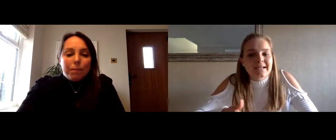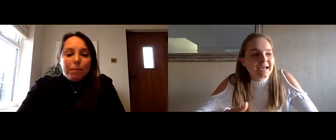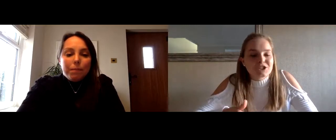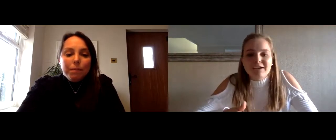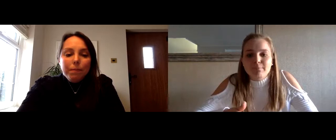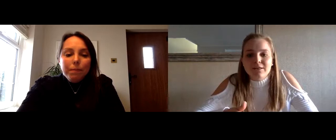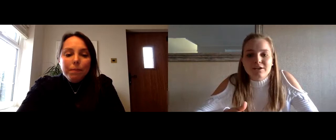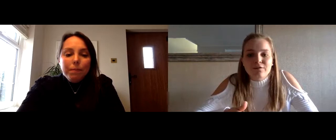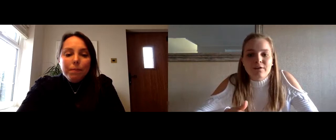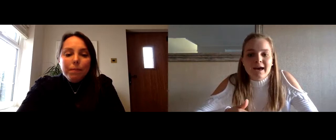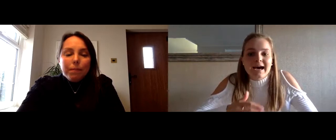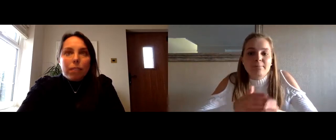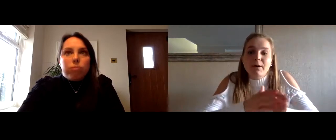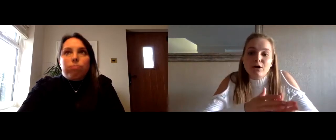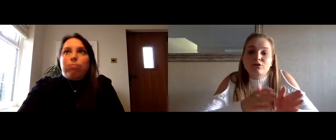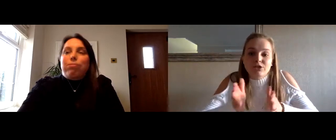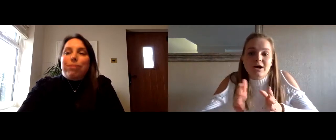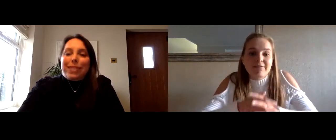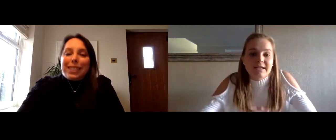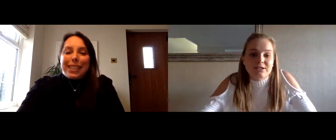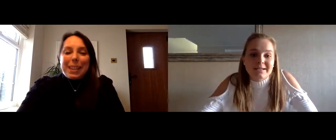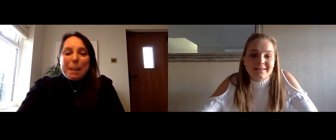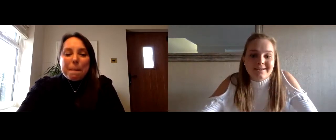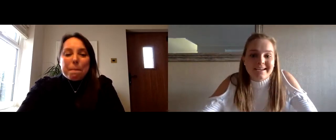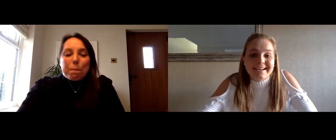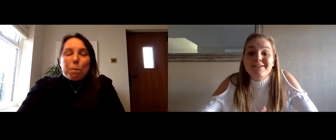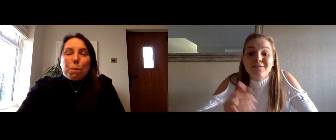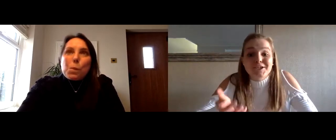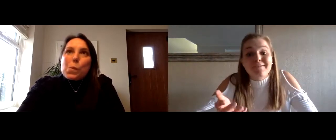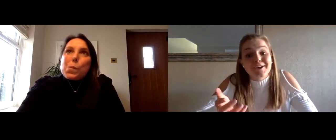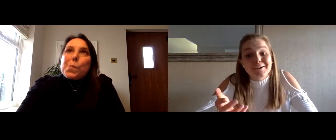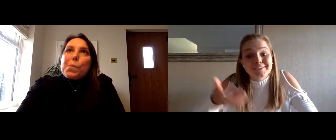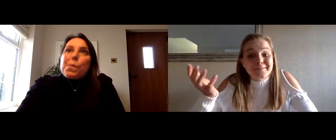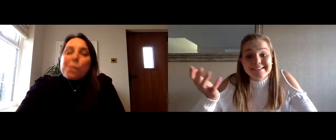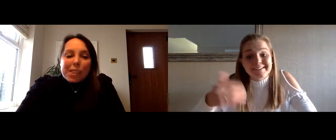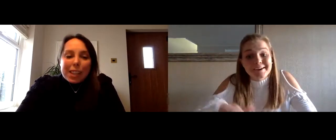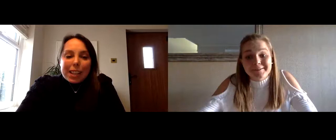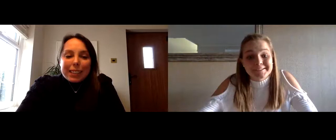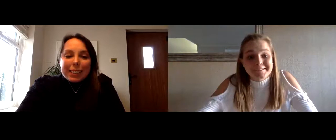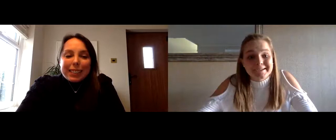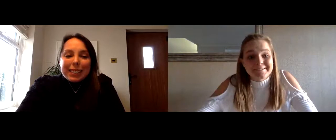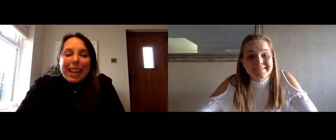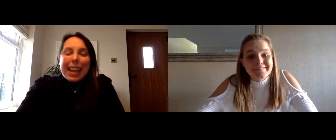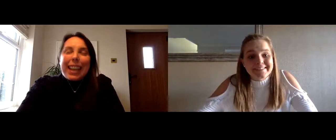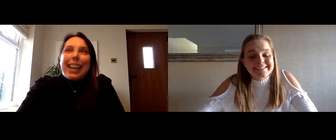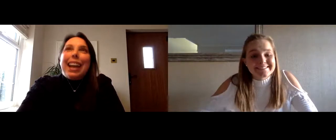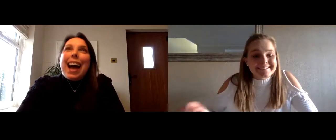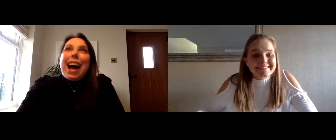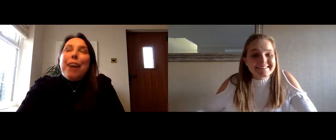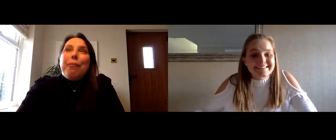proudest achievement that you've had post-retiring in 2013 and you've achieved a lot so this is a hard question as well